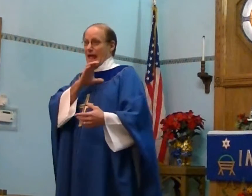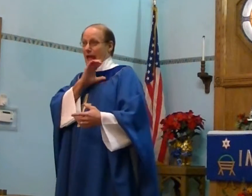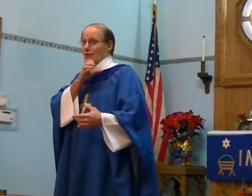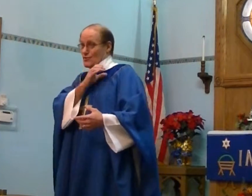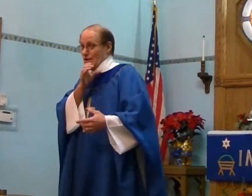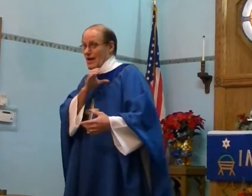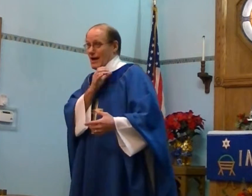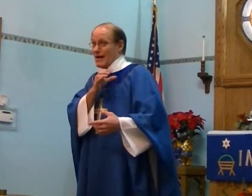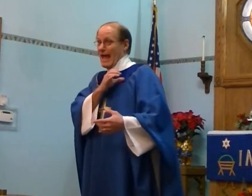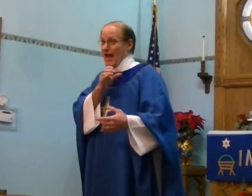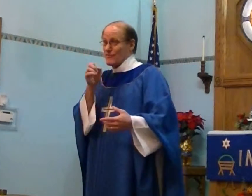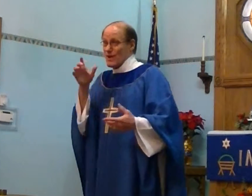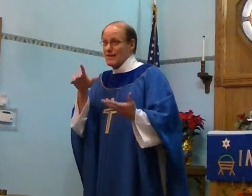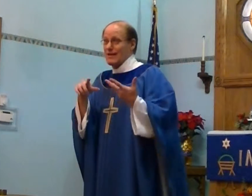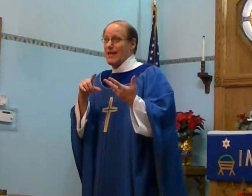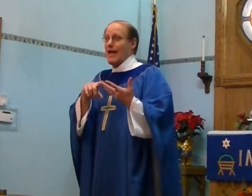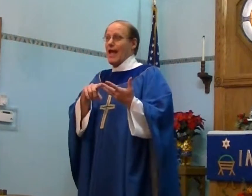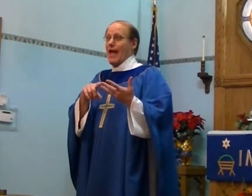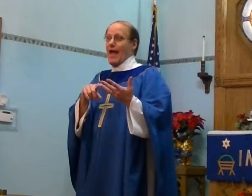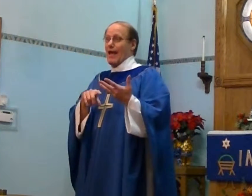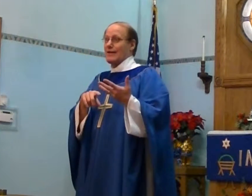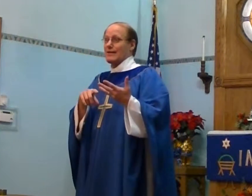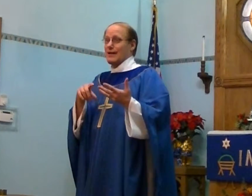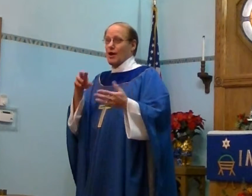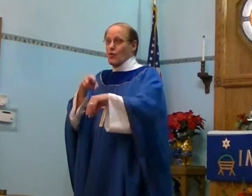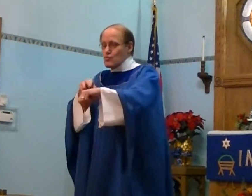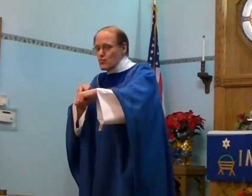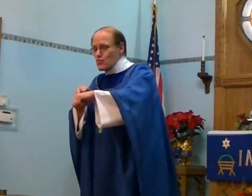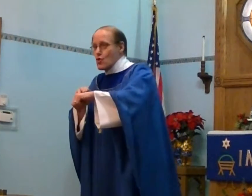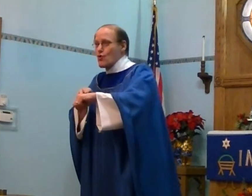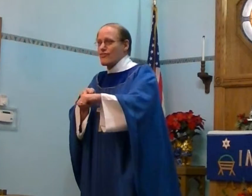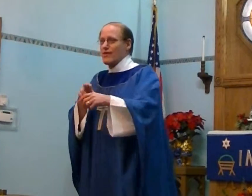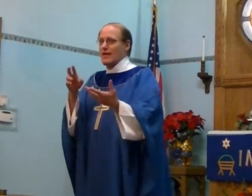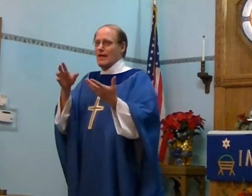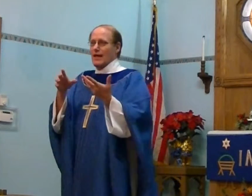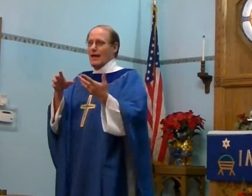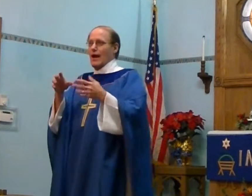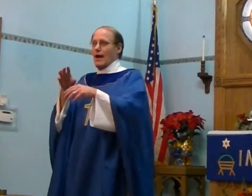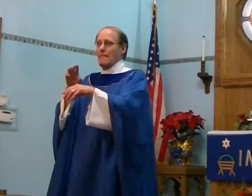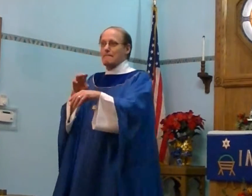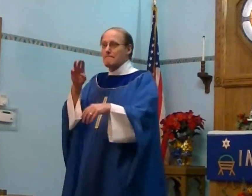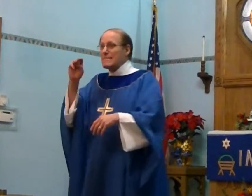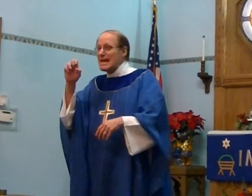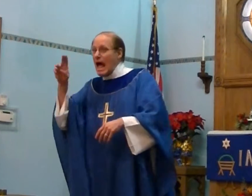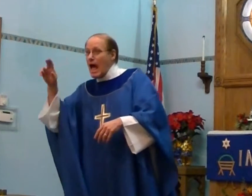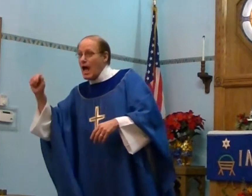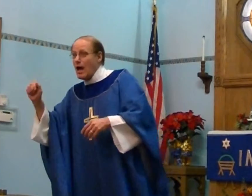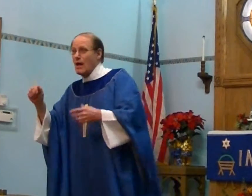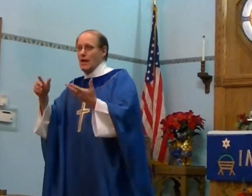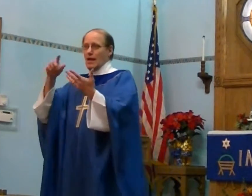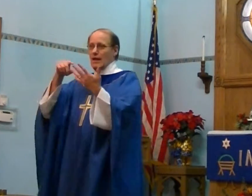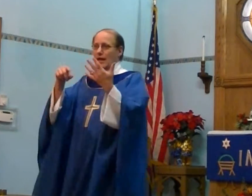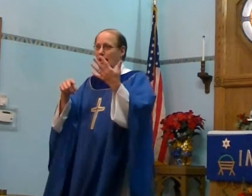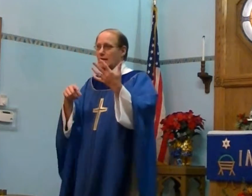Yeah. And Catherine. And Ruth. And Minna. And